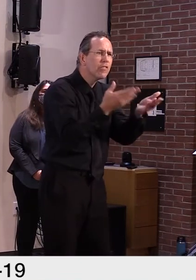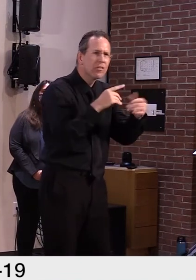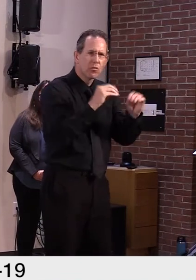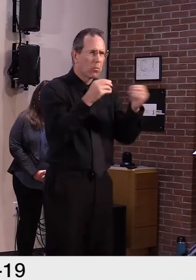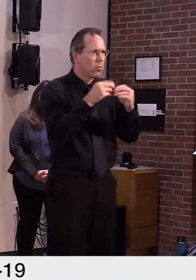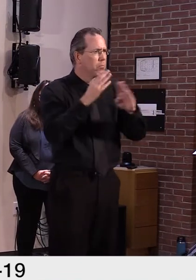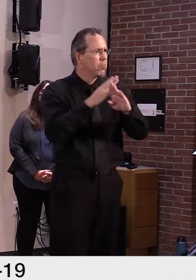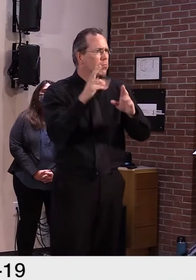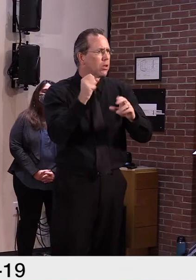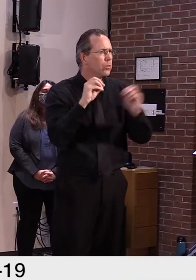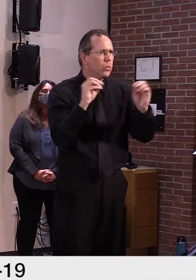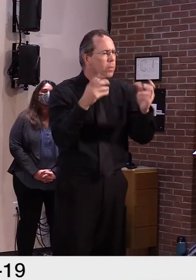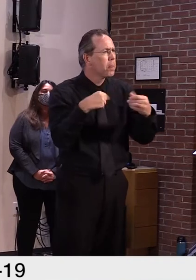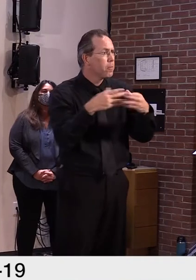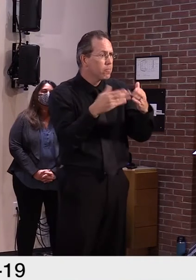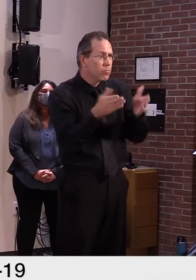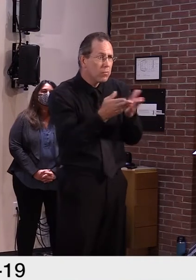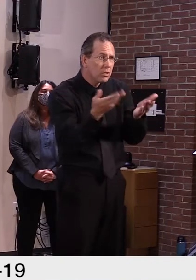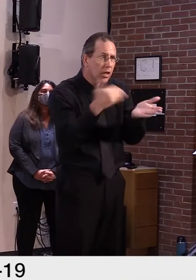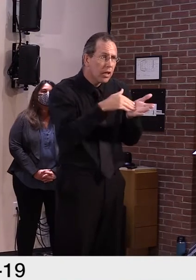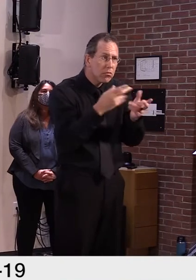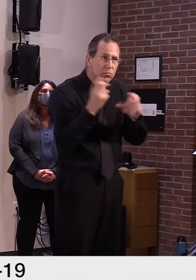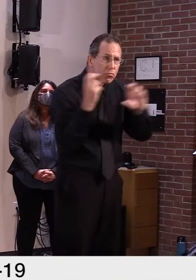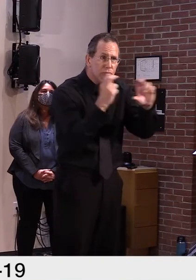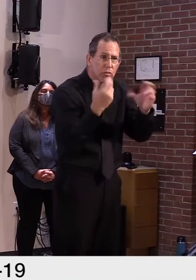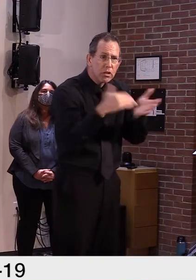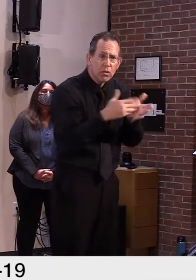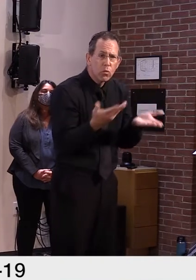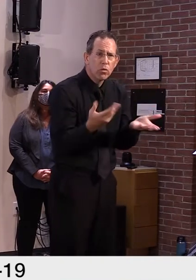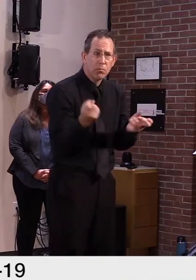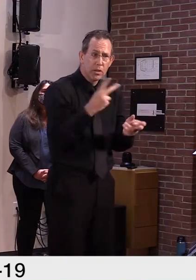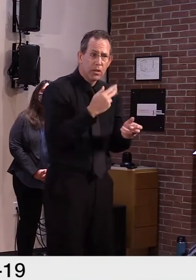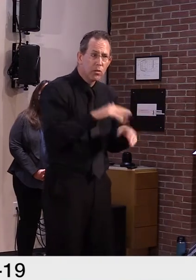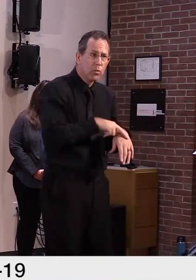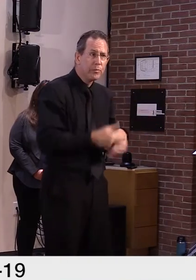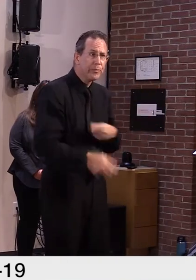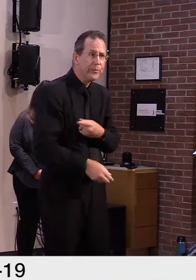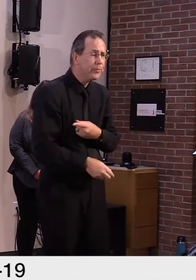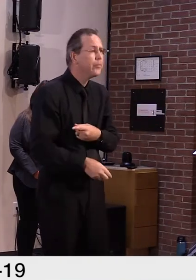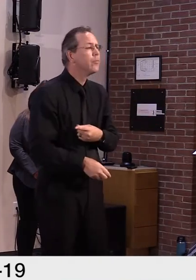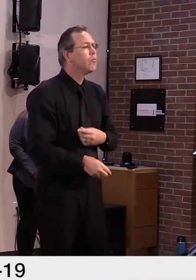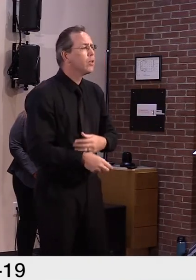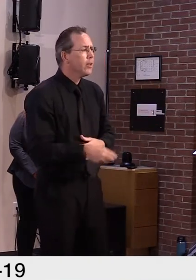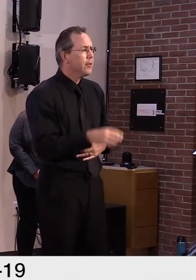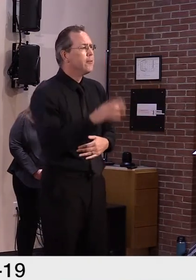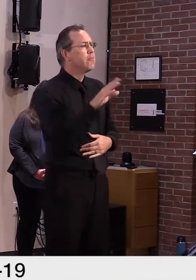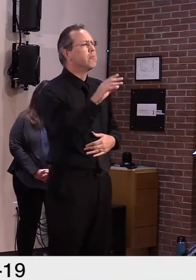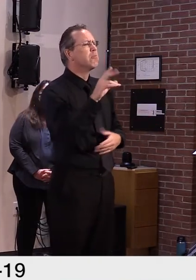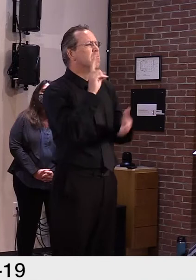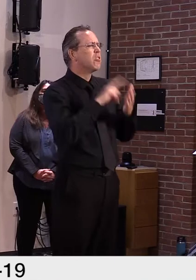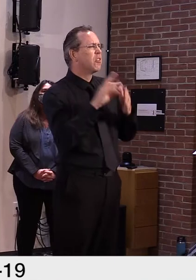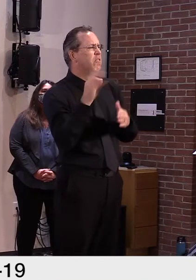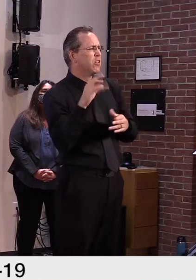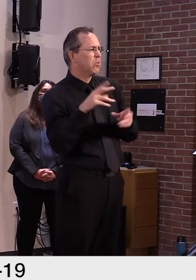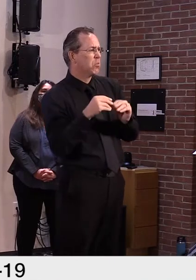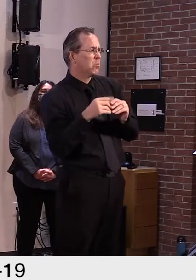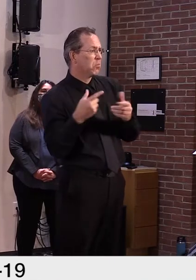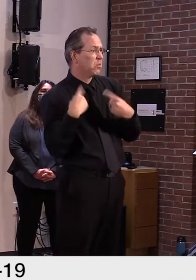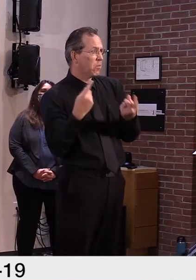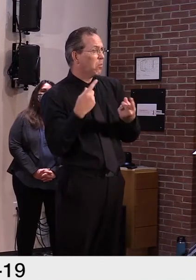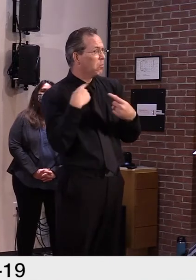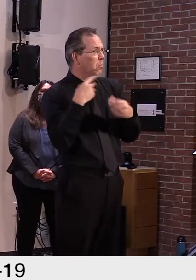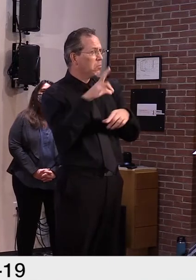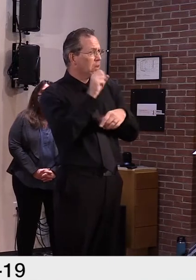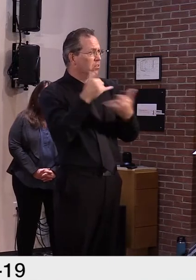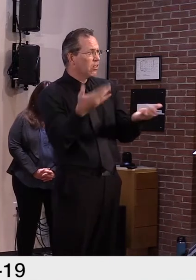3 to begin with. So we've been at Step 3 for school transportation since the very beginning, largely because of the logistical